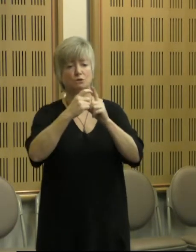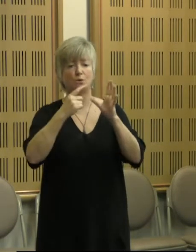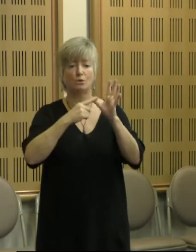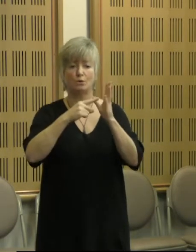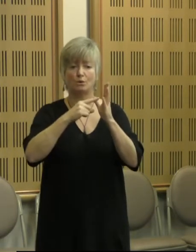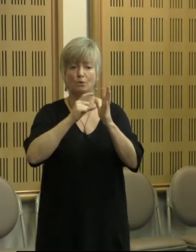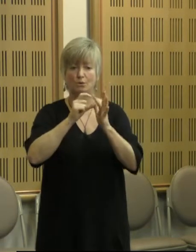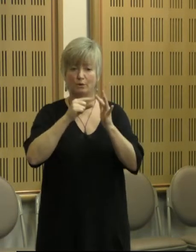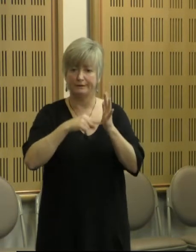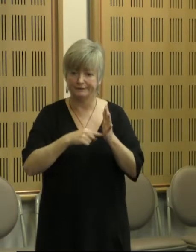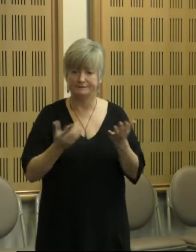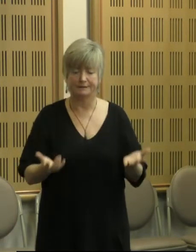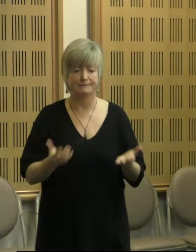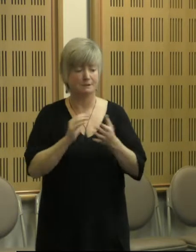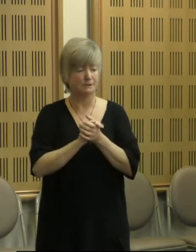how we do,